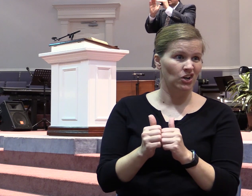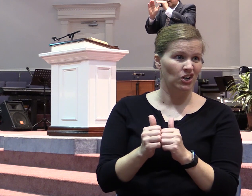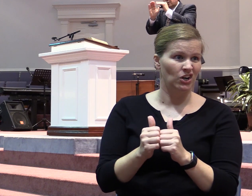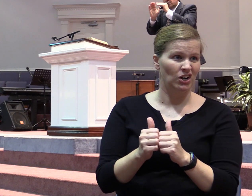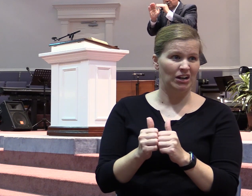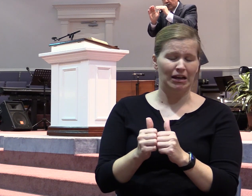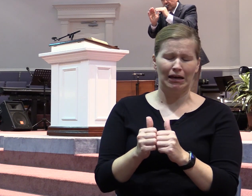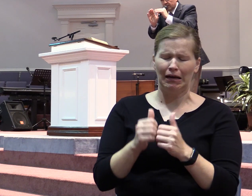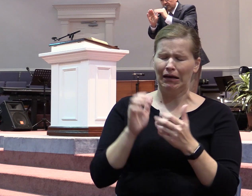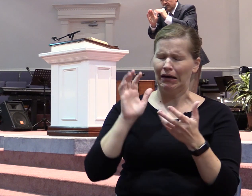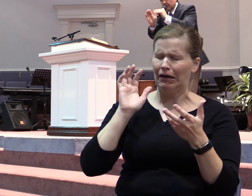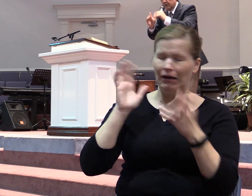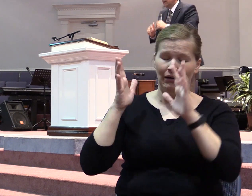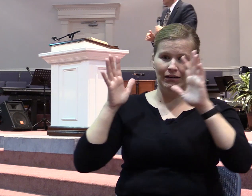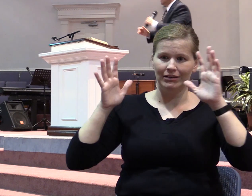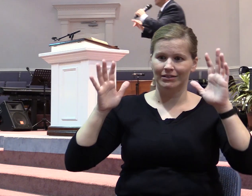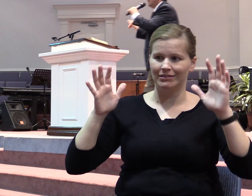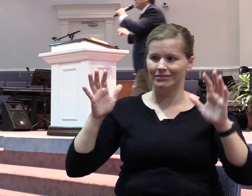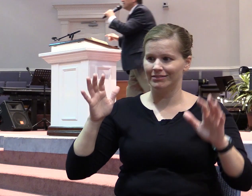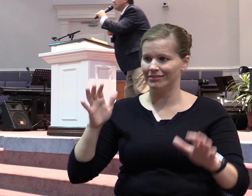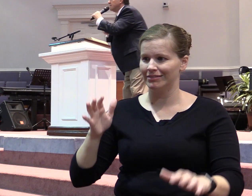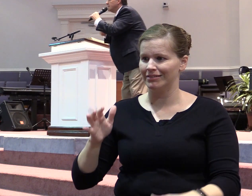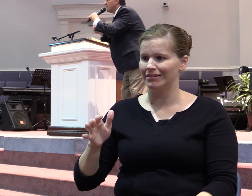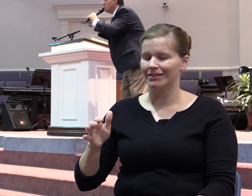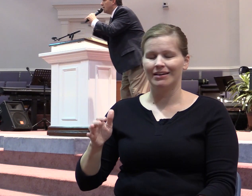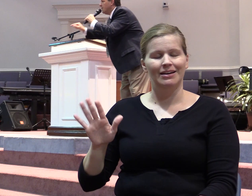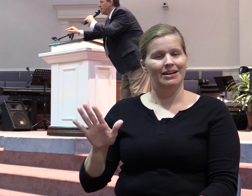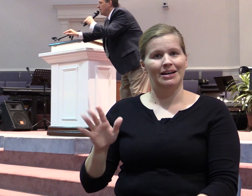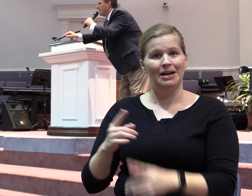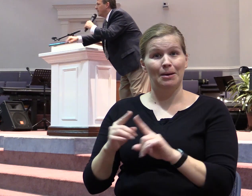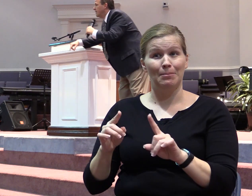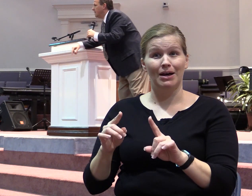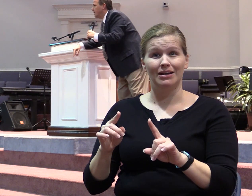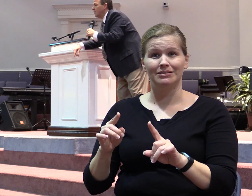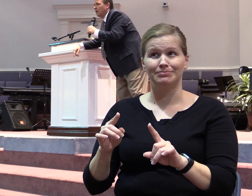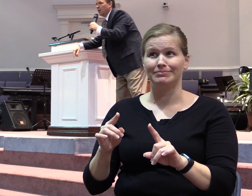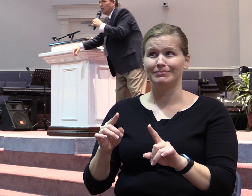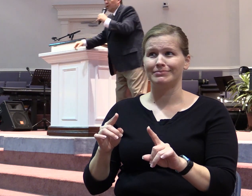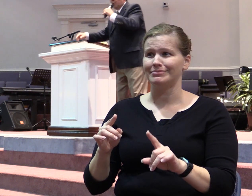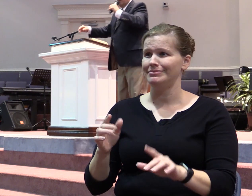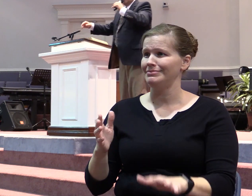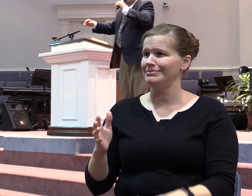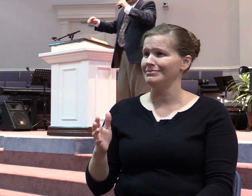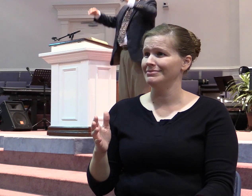sounds to us, God says that's exactly what I think about it. When you come into church,